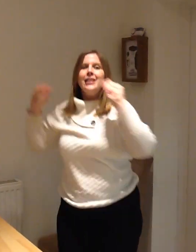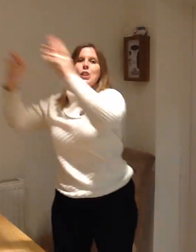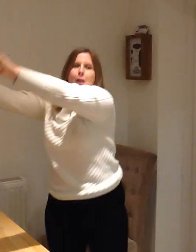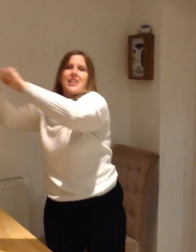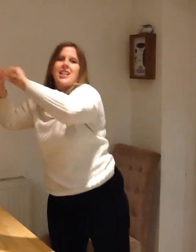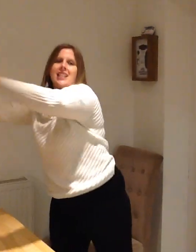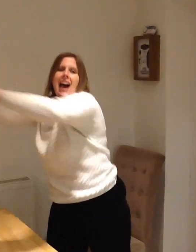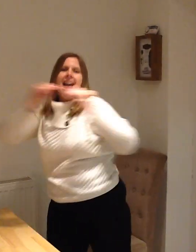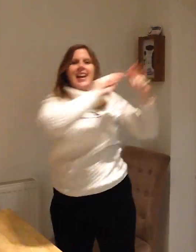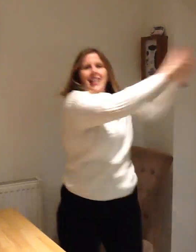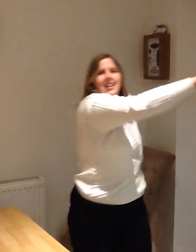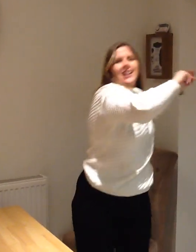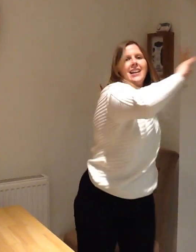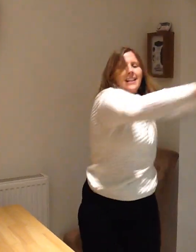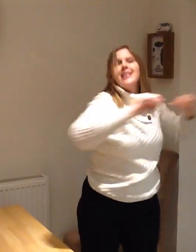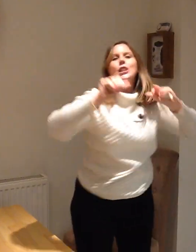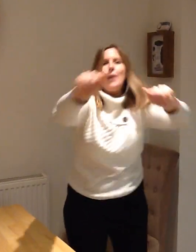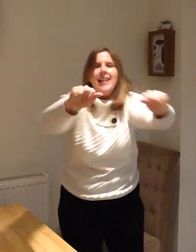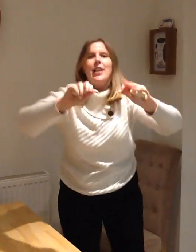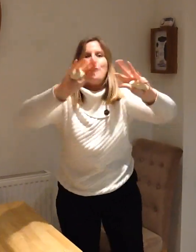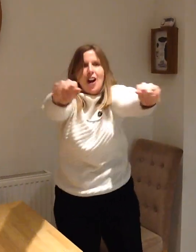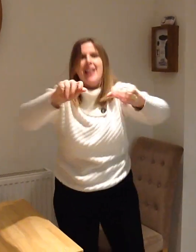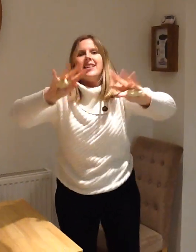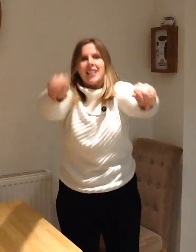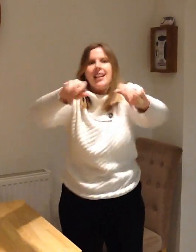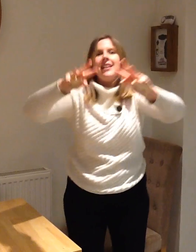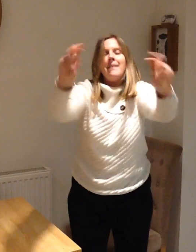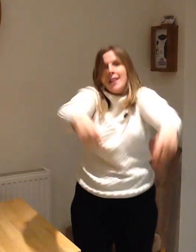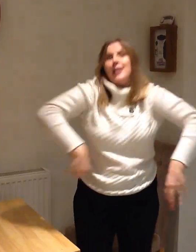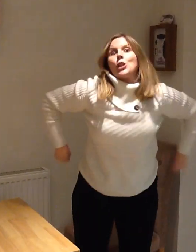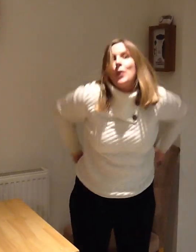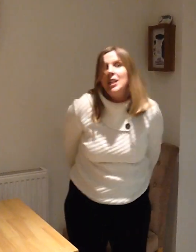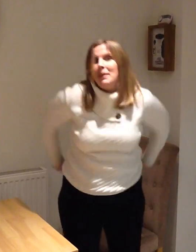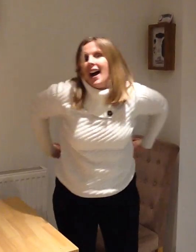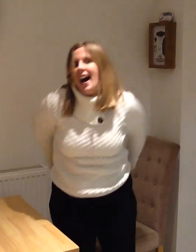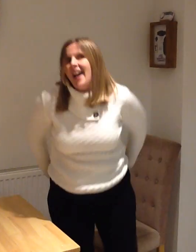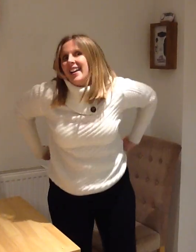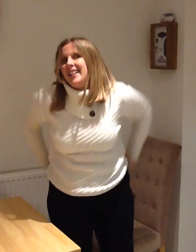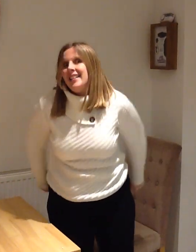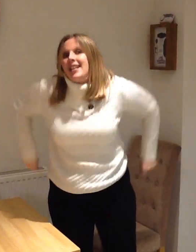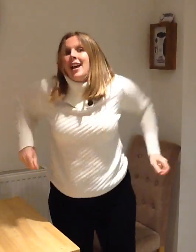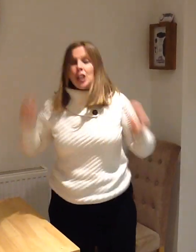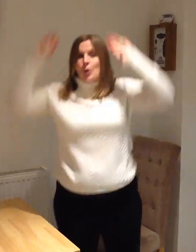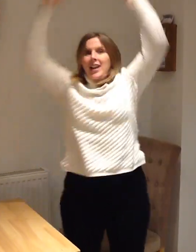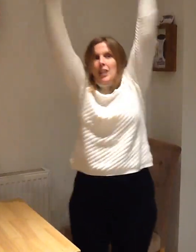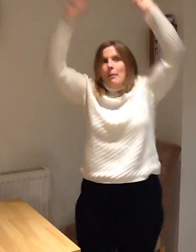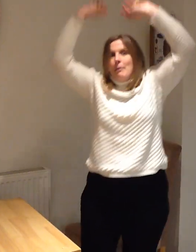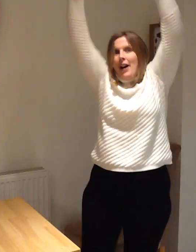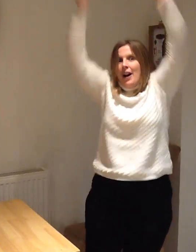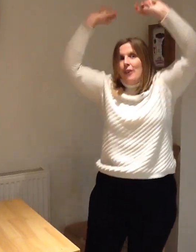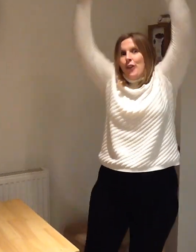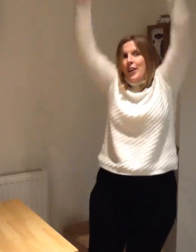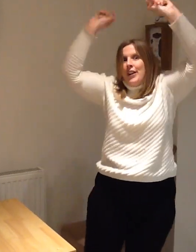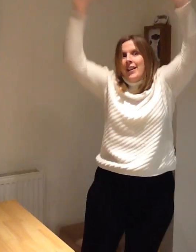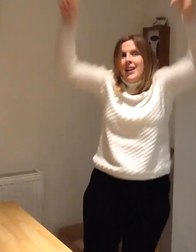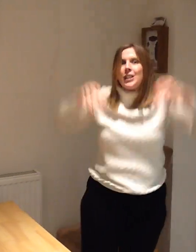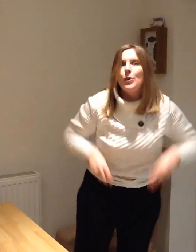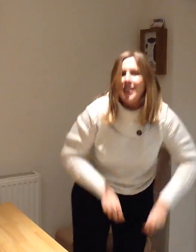Squeeze the side. Squeeze in front. Squeeze behind. Squeeze up above. Squeeze